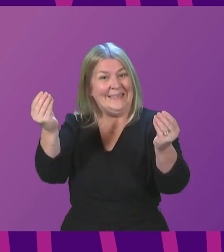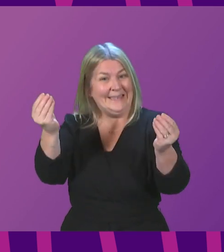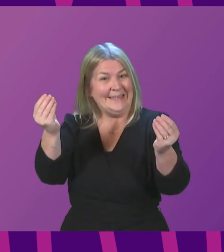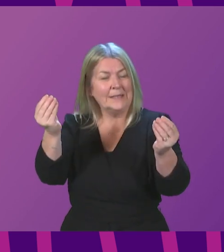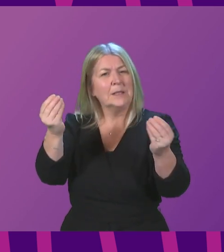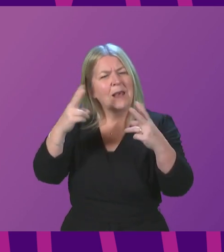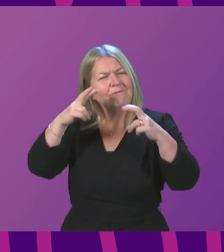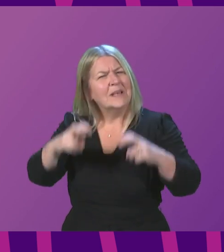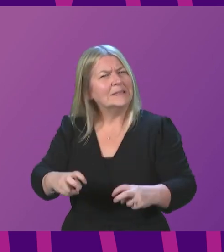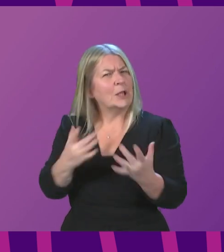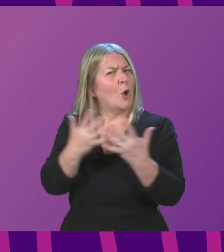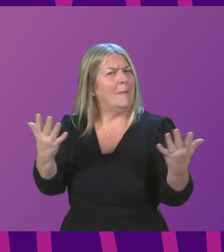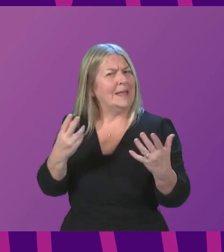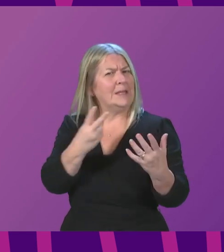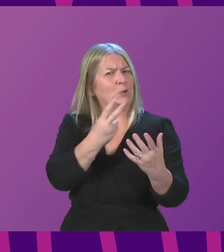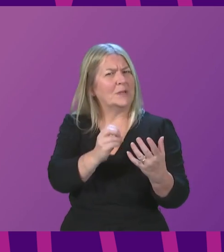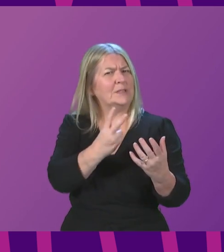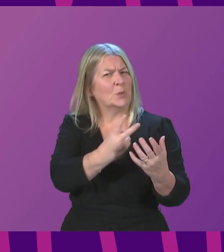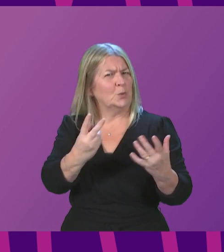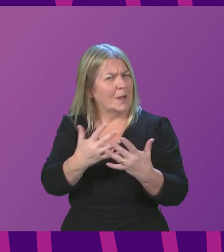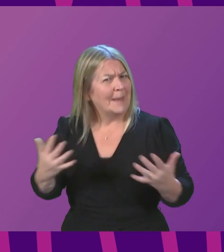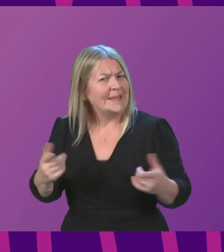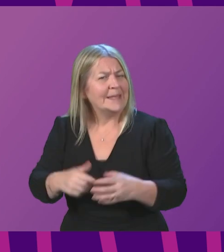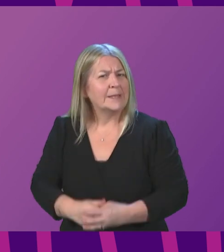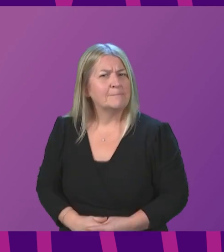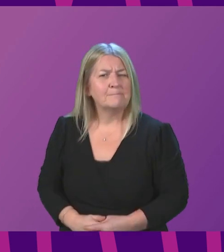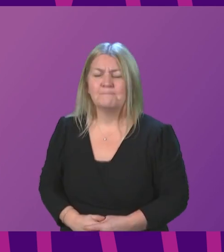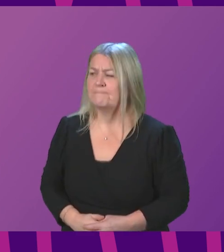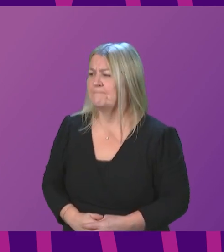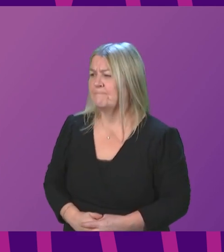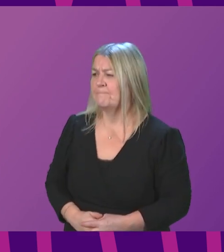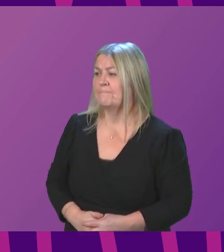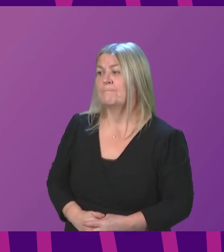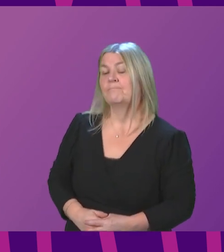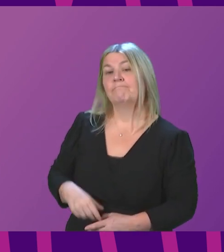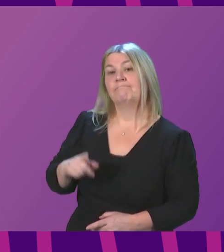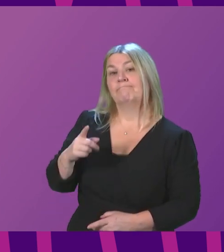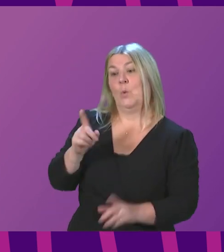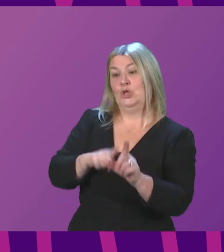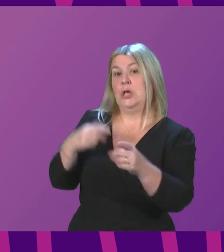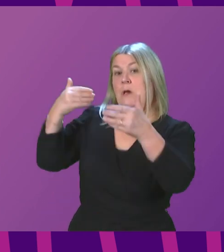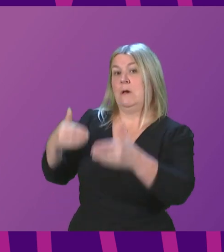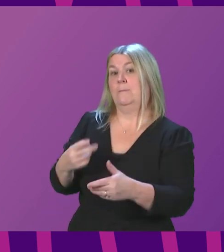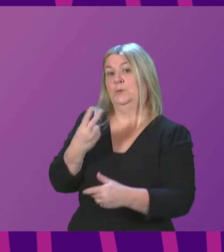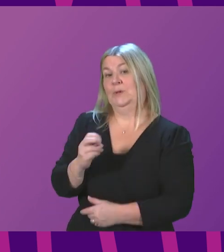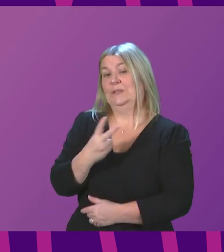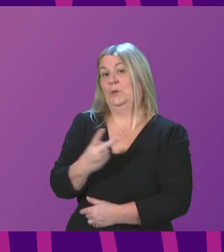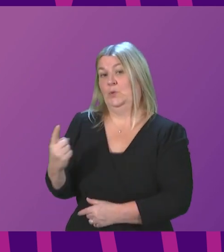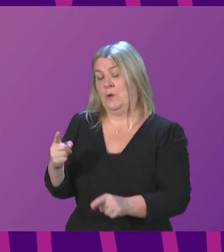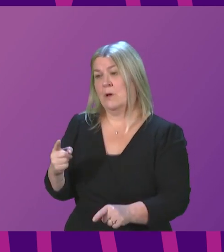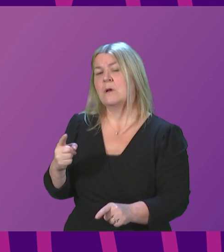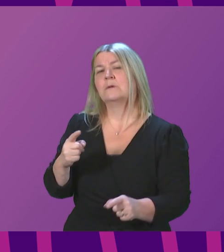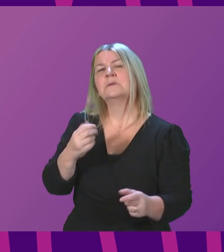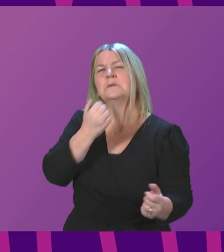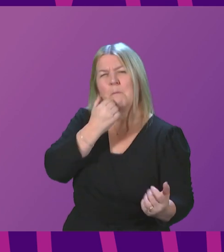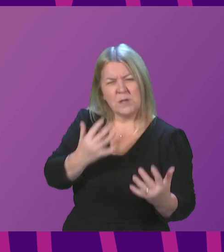2021 first minister in the calendar year of 2021 I think often these figures are reported